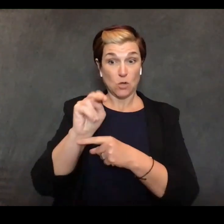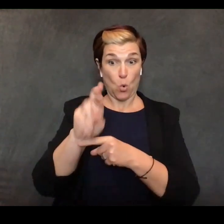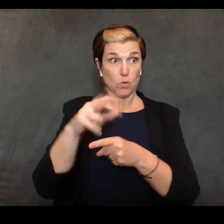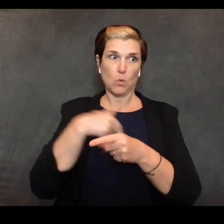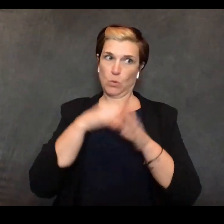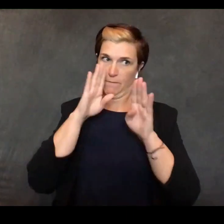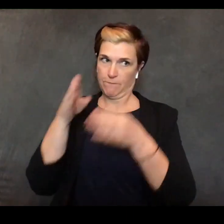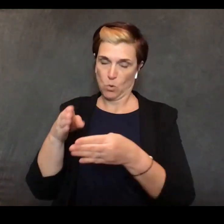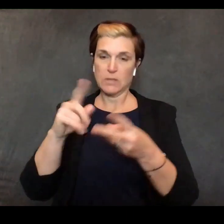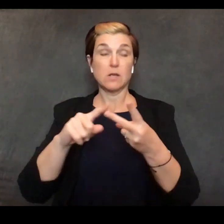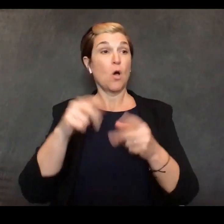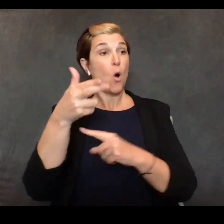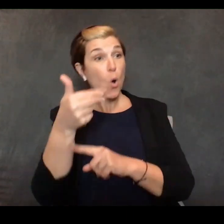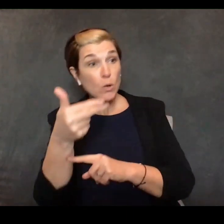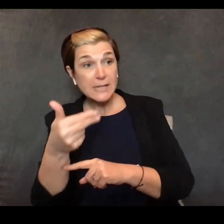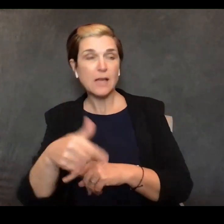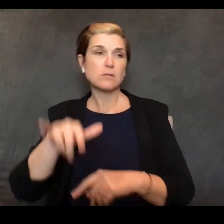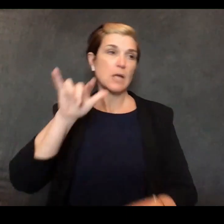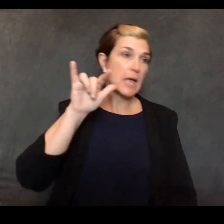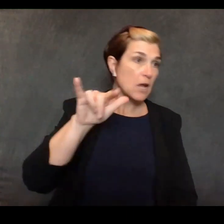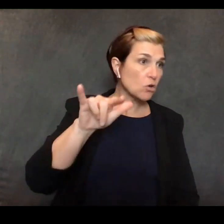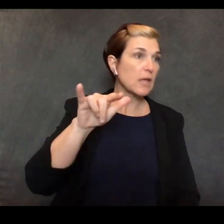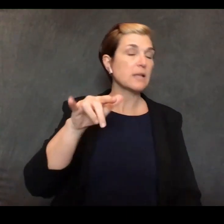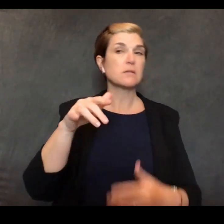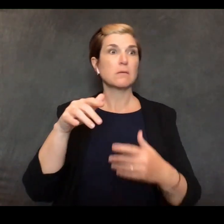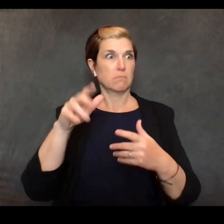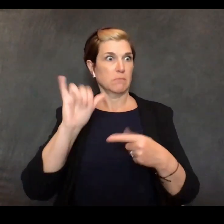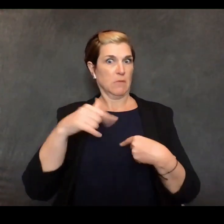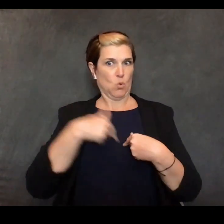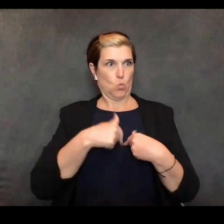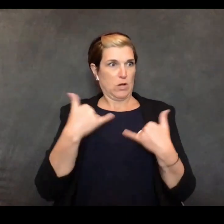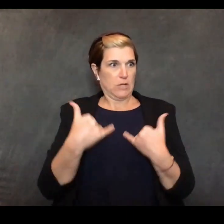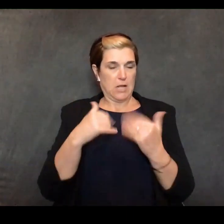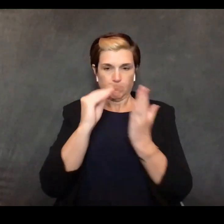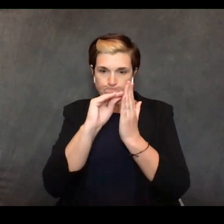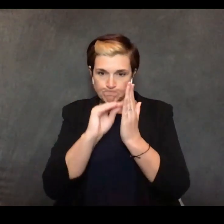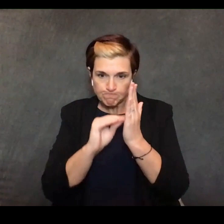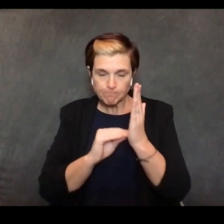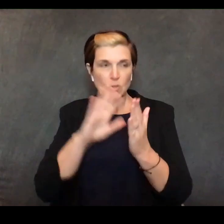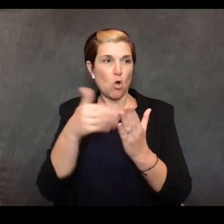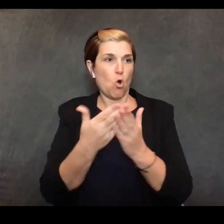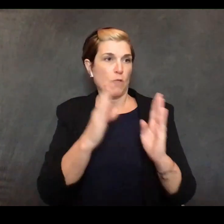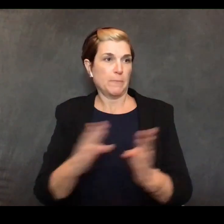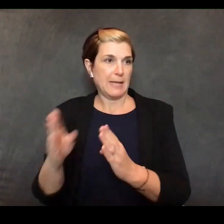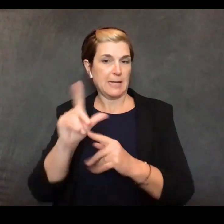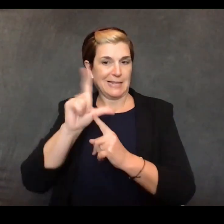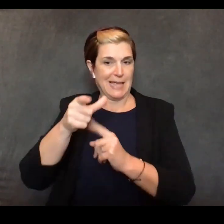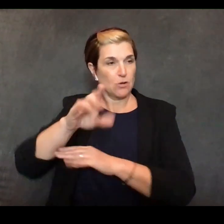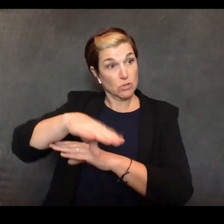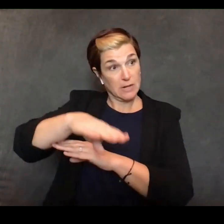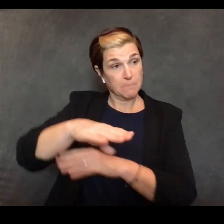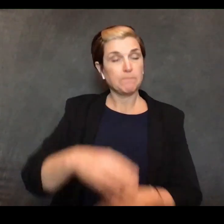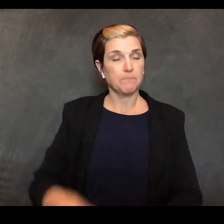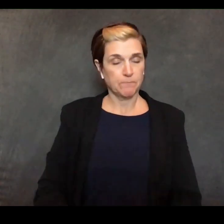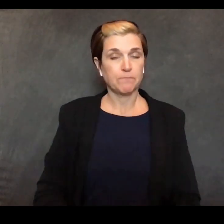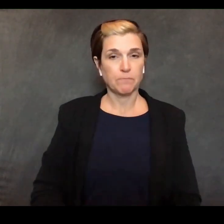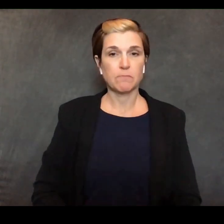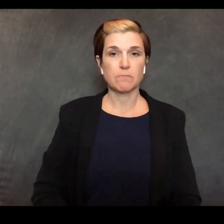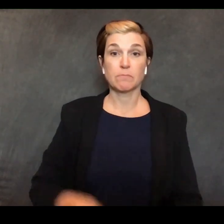airlines we have an entire package we'll be laying out those details later today yeah i have to say this there are four different ways